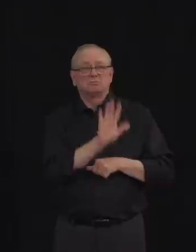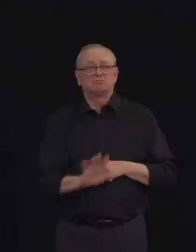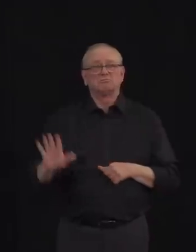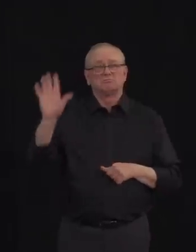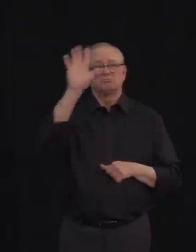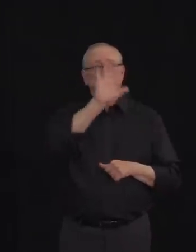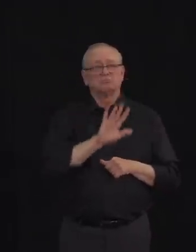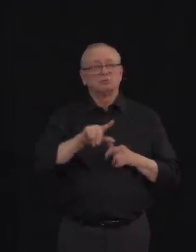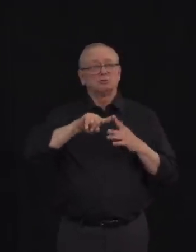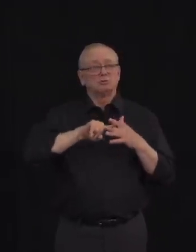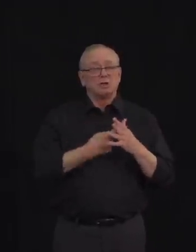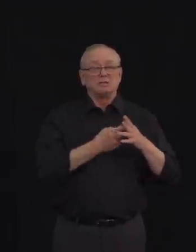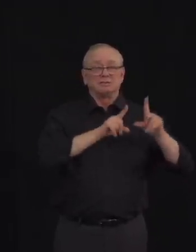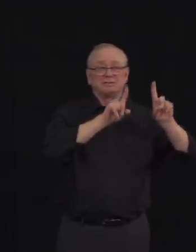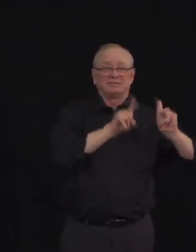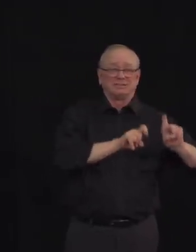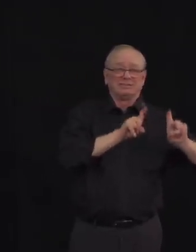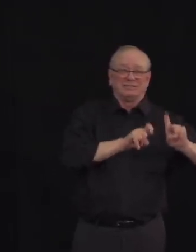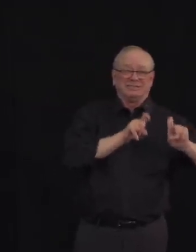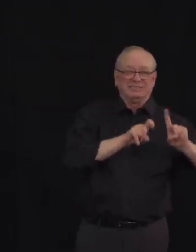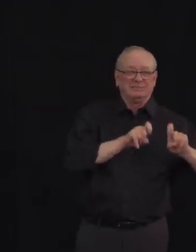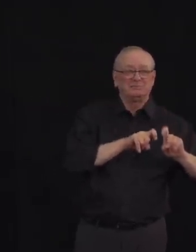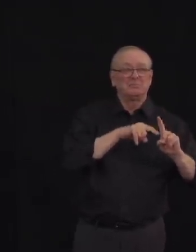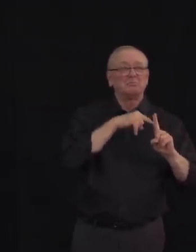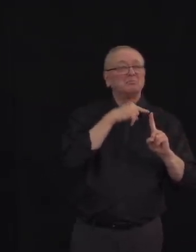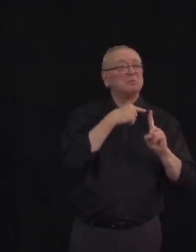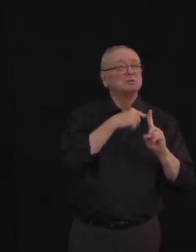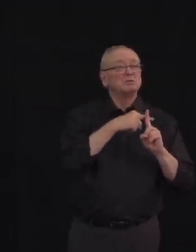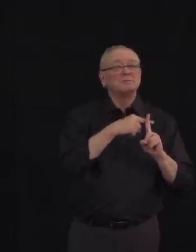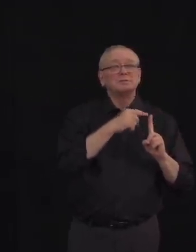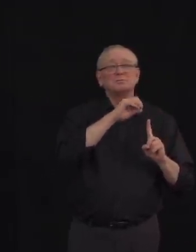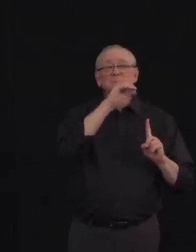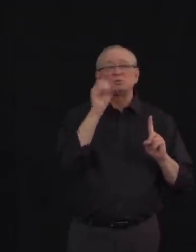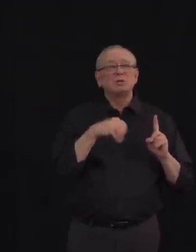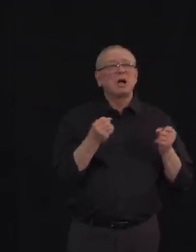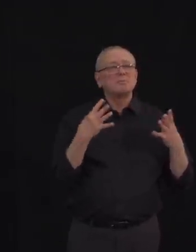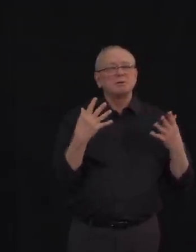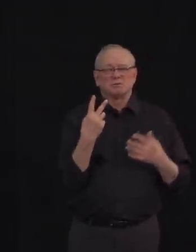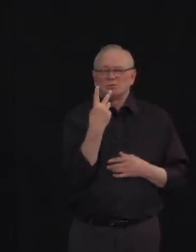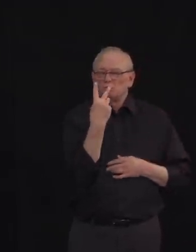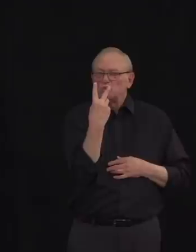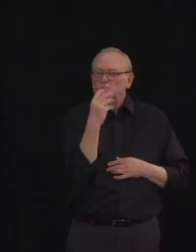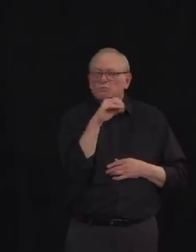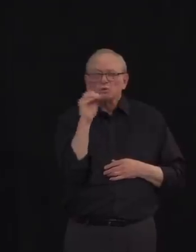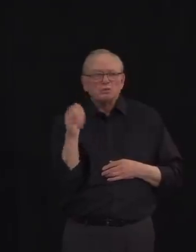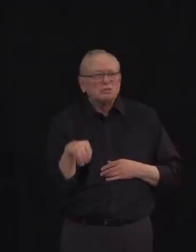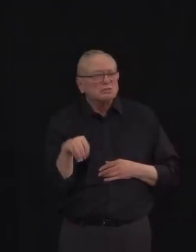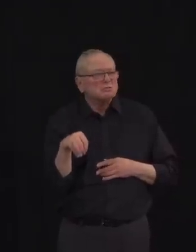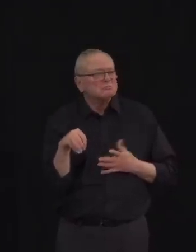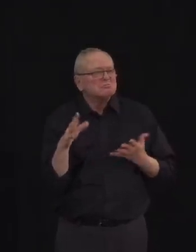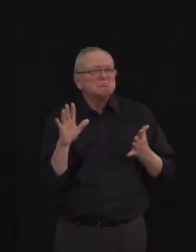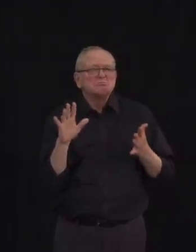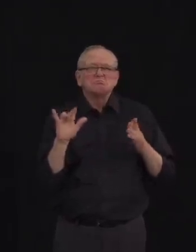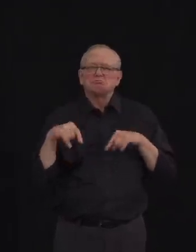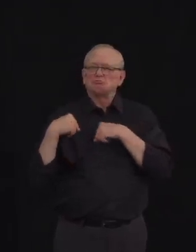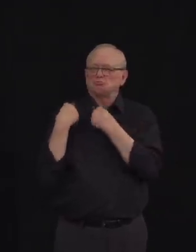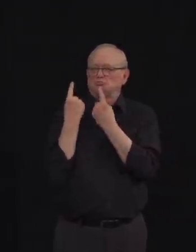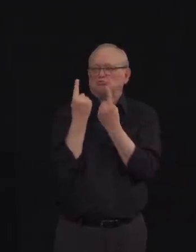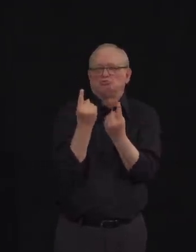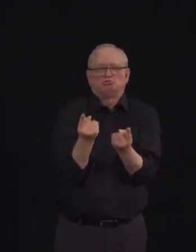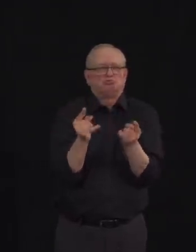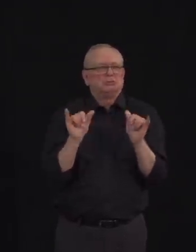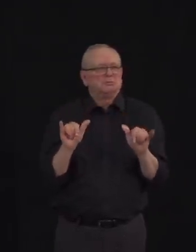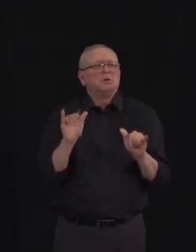percentage of tests that have come back positive has been approximately 2% for the past several weeks. This